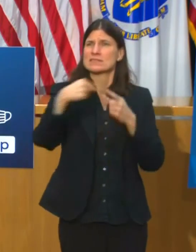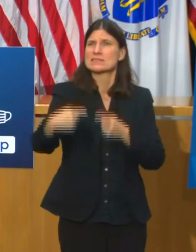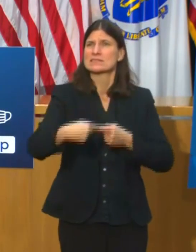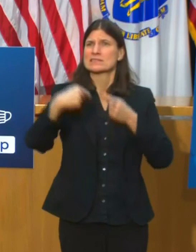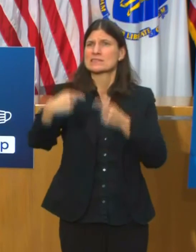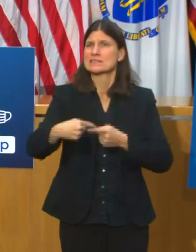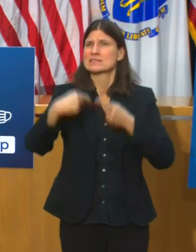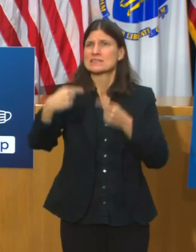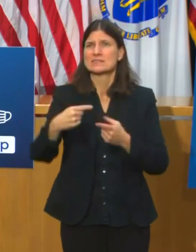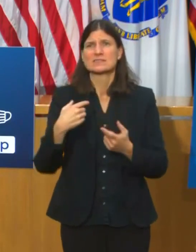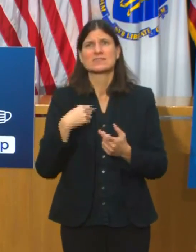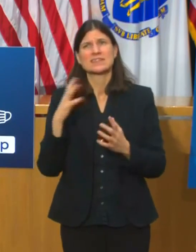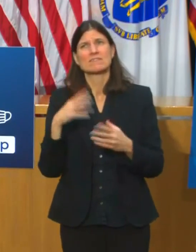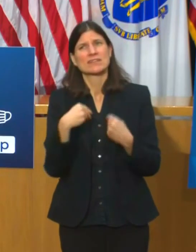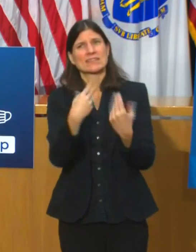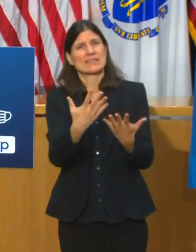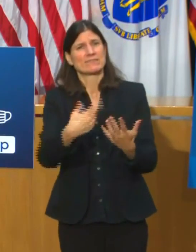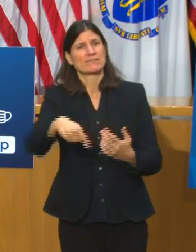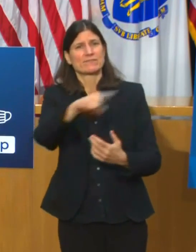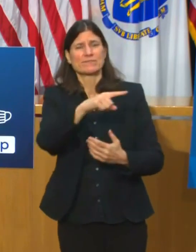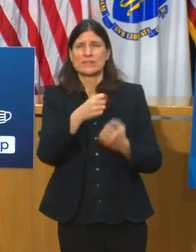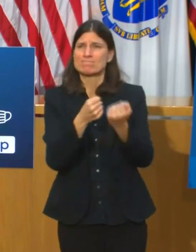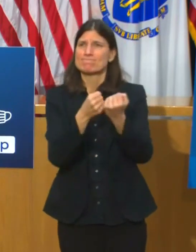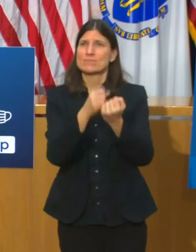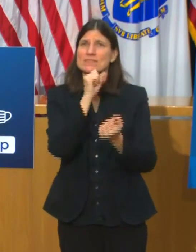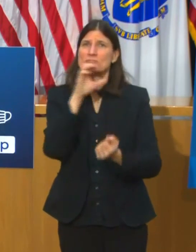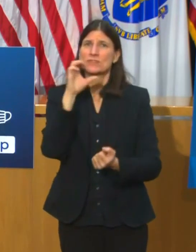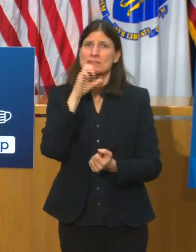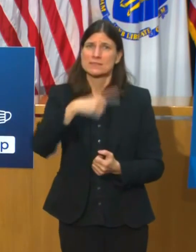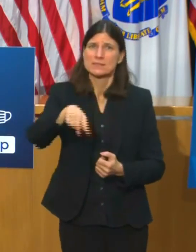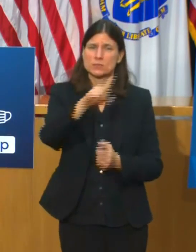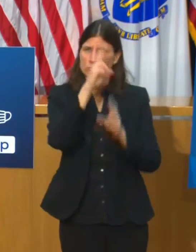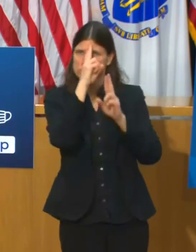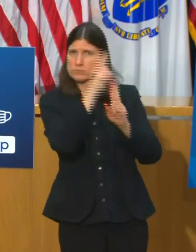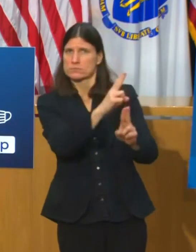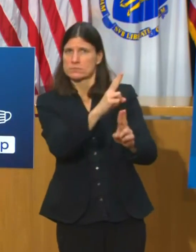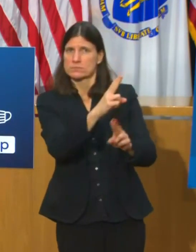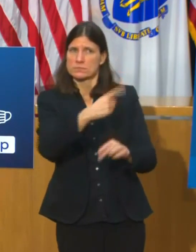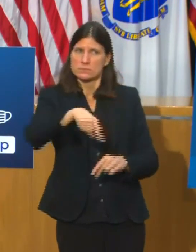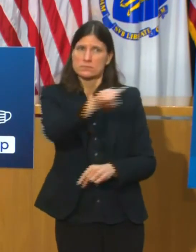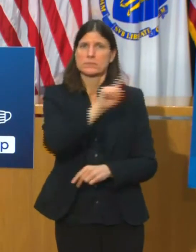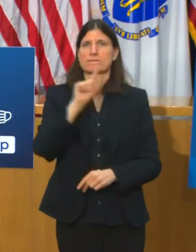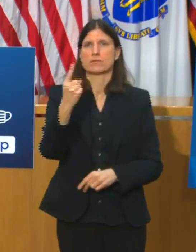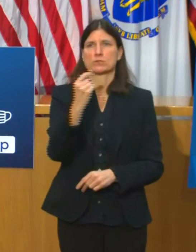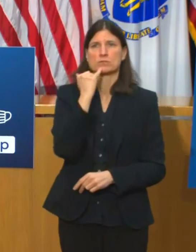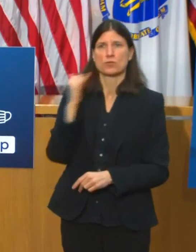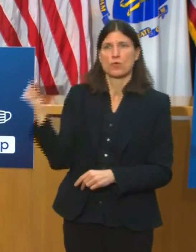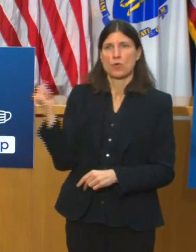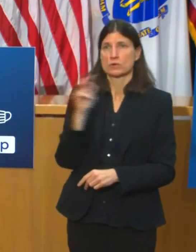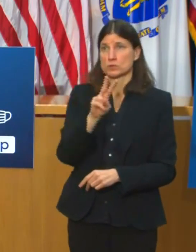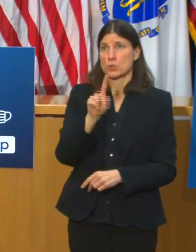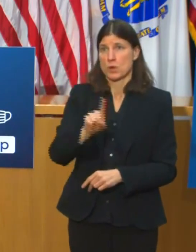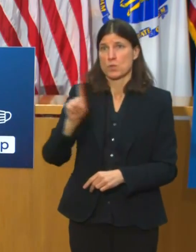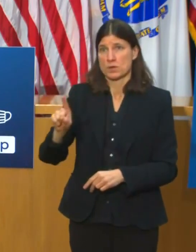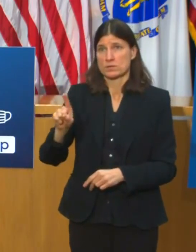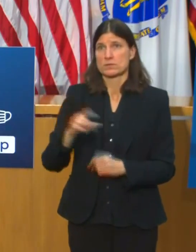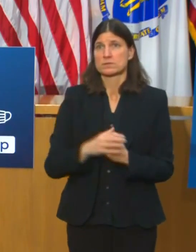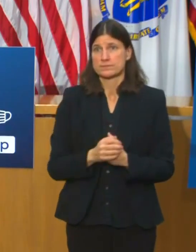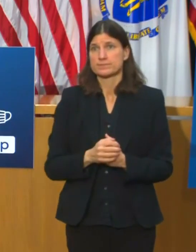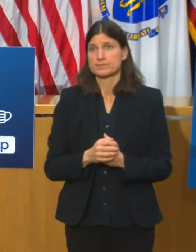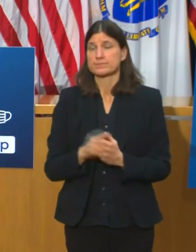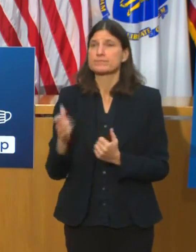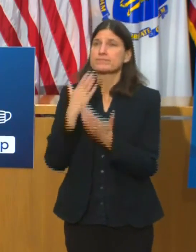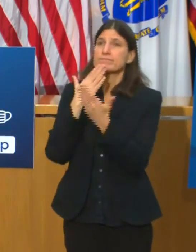to normalcy. In closing, I also want to thank our local councils on aging and our state's network of